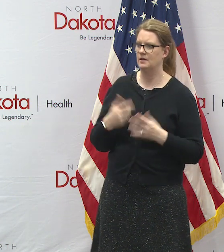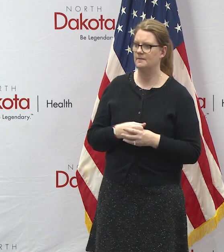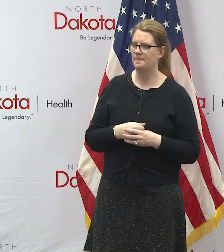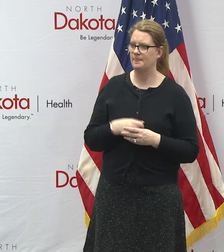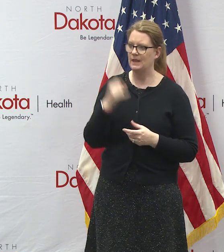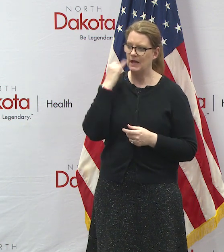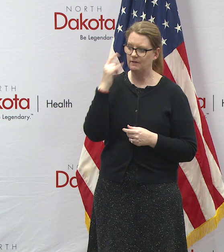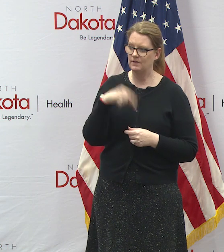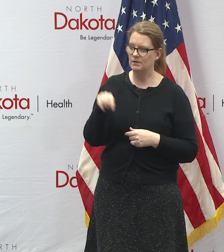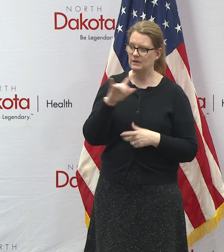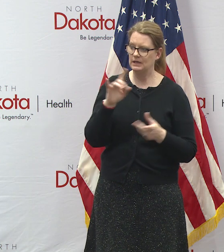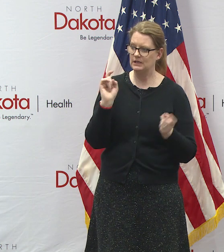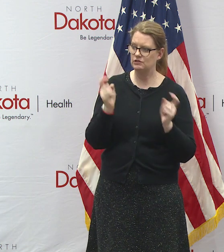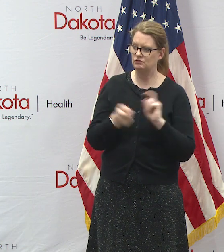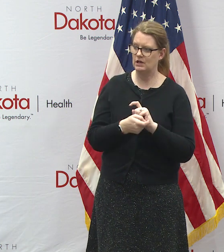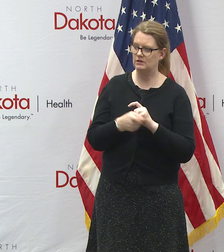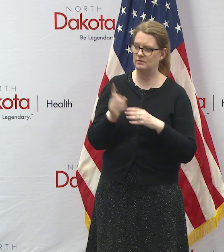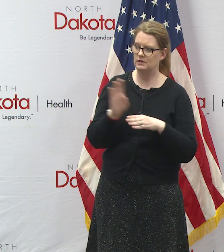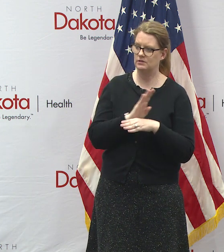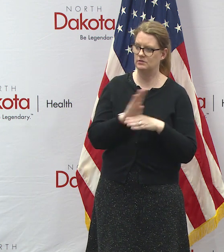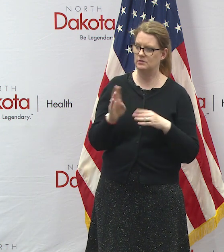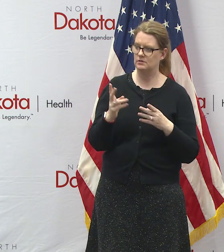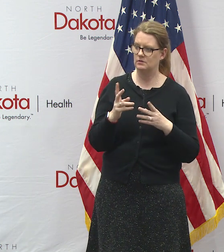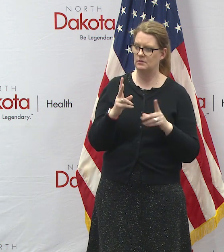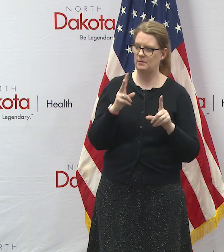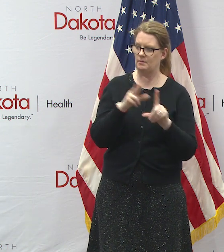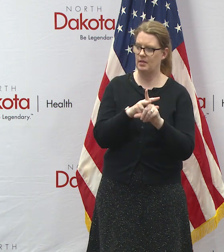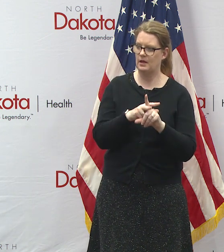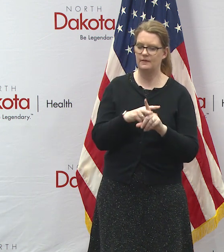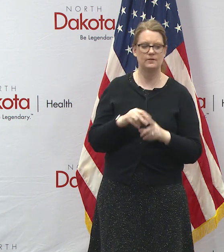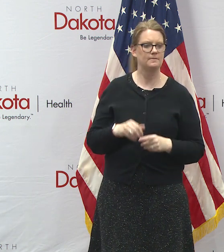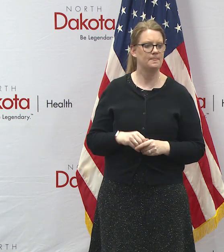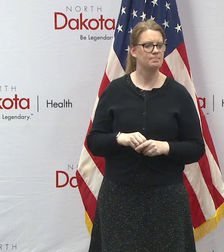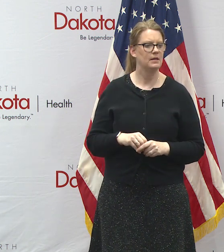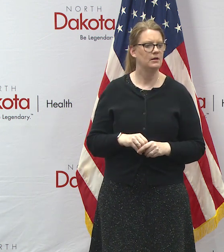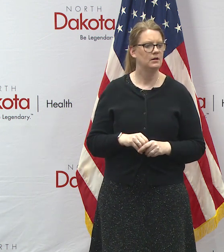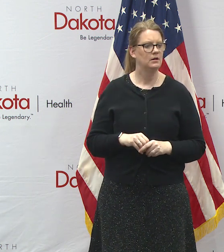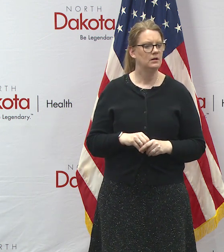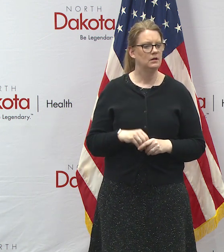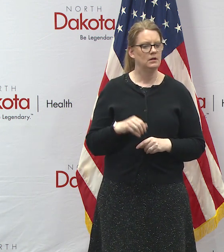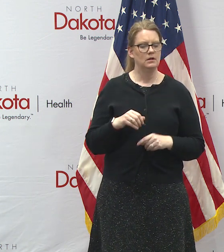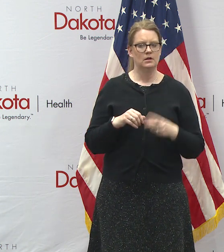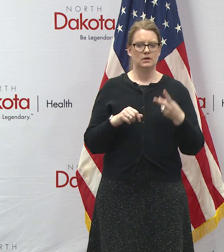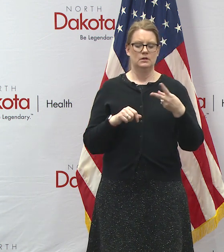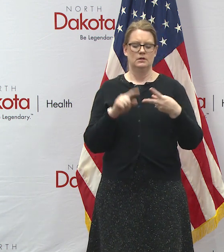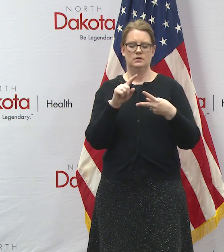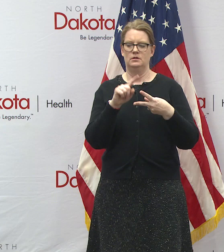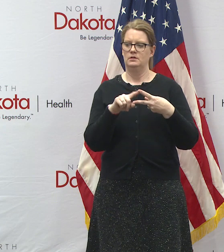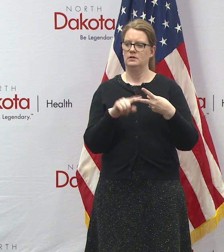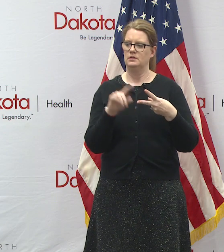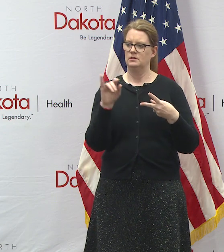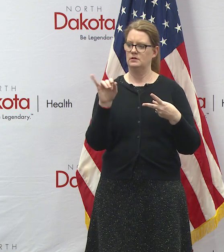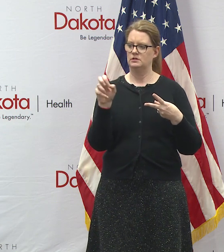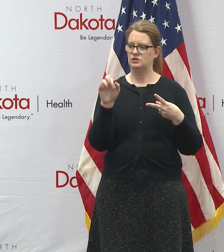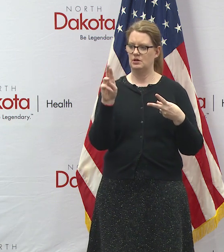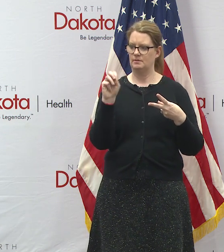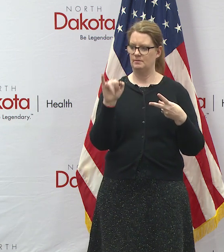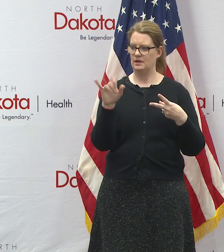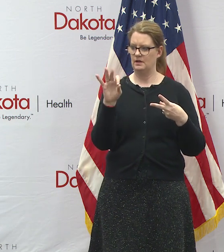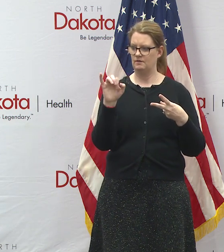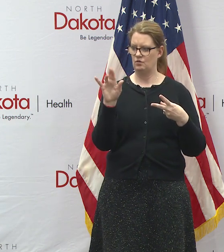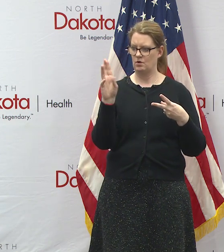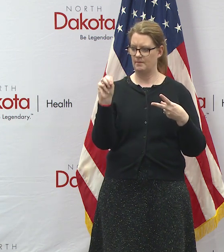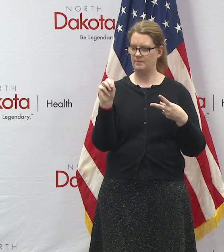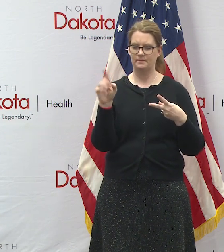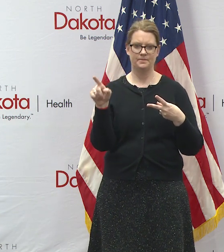any shift in the industries from which those people were applying for unemployment a two-part question from jeremy turley from foreign news